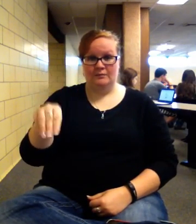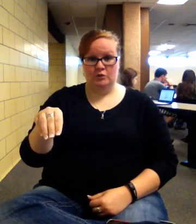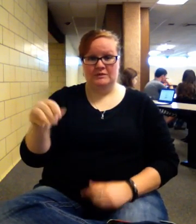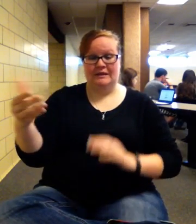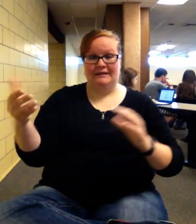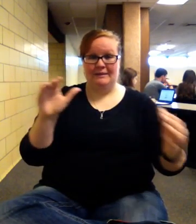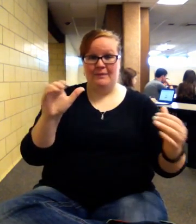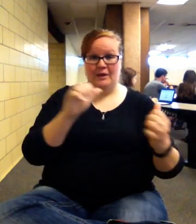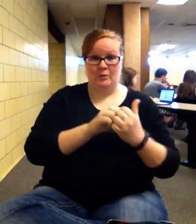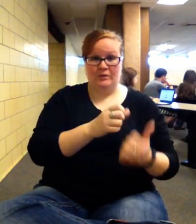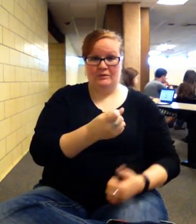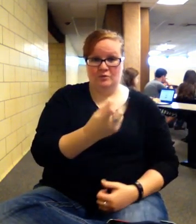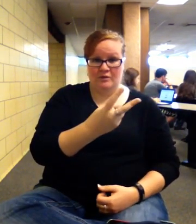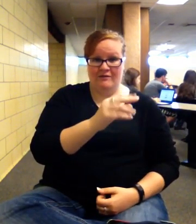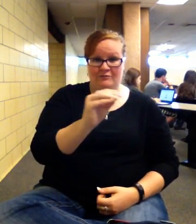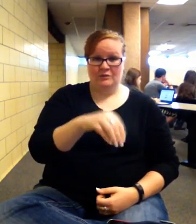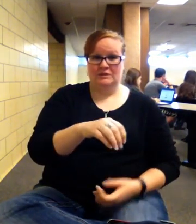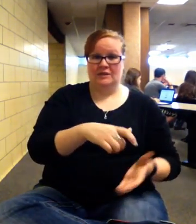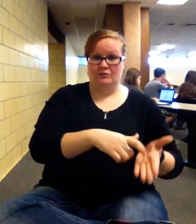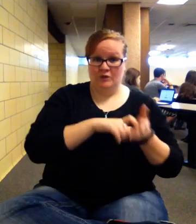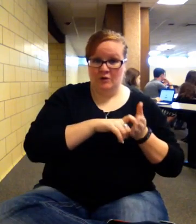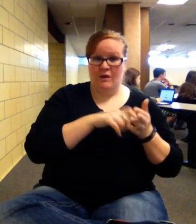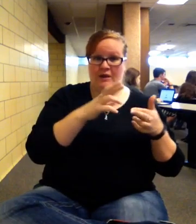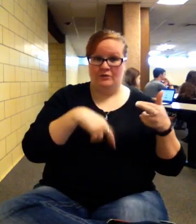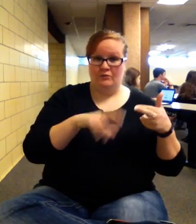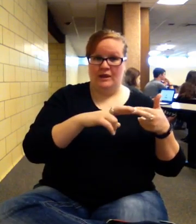to the 12% required rate of return, you reject this.